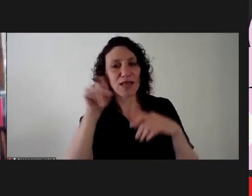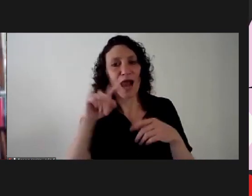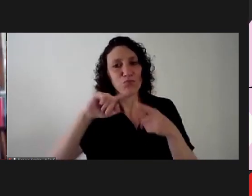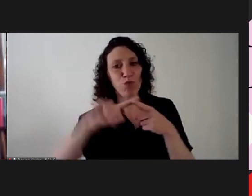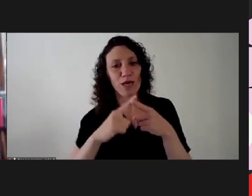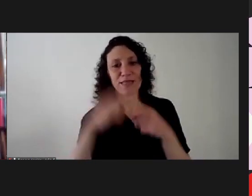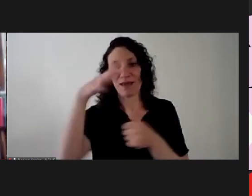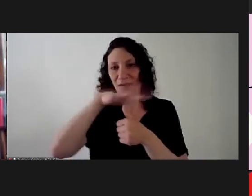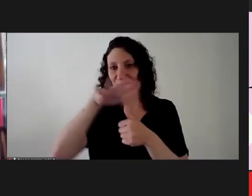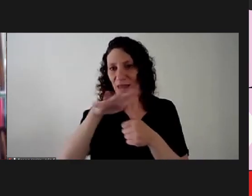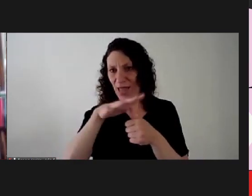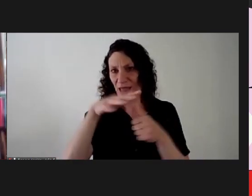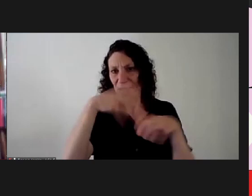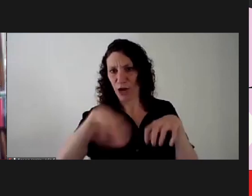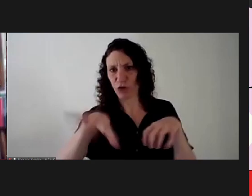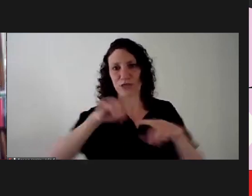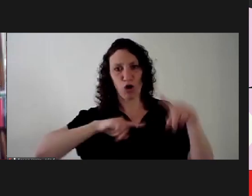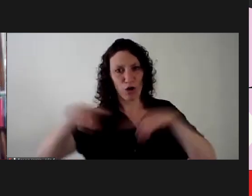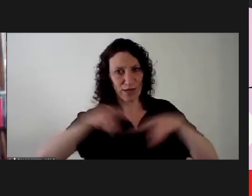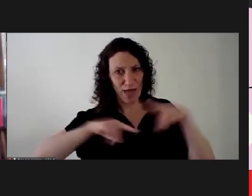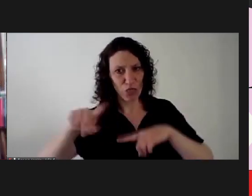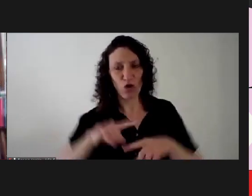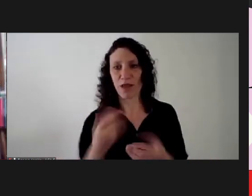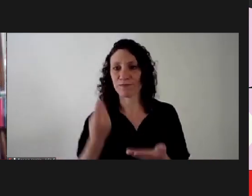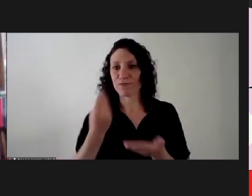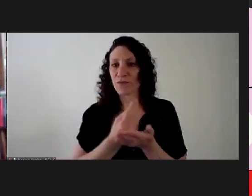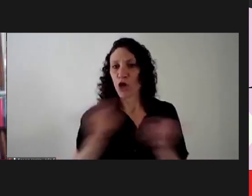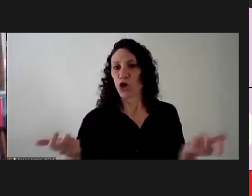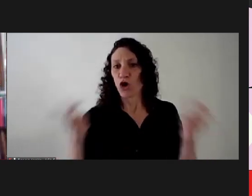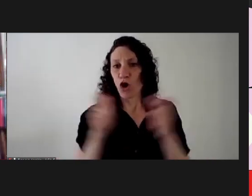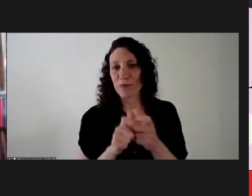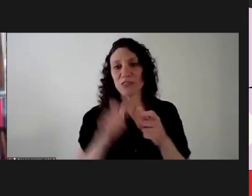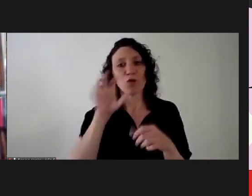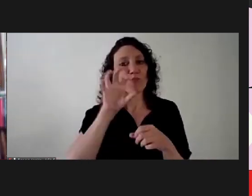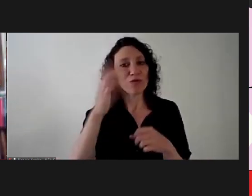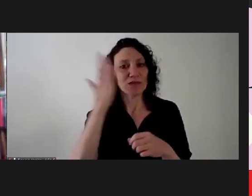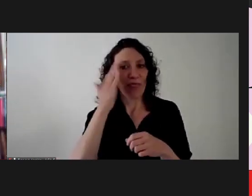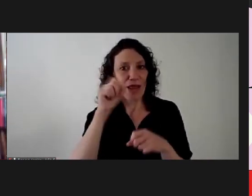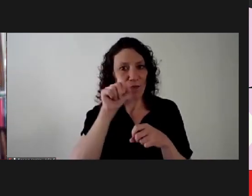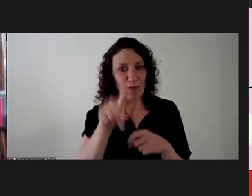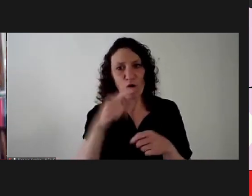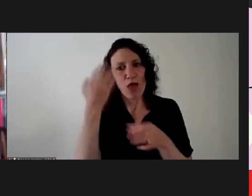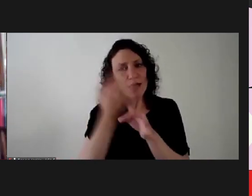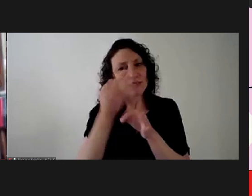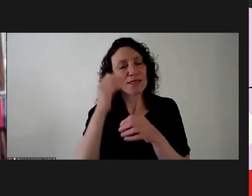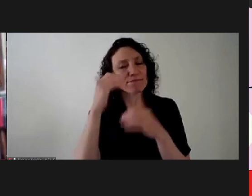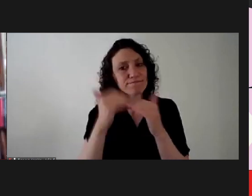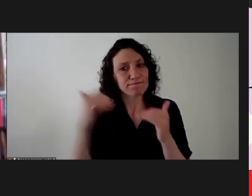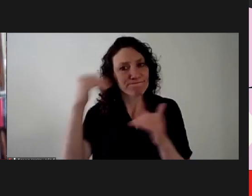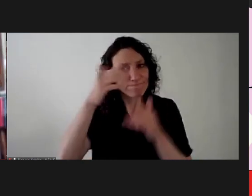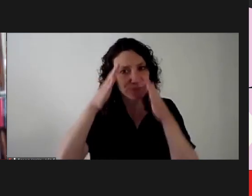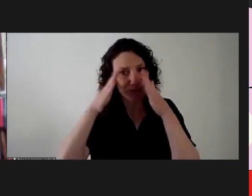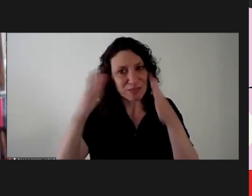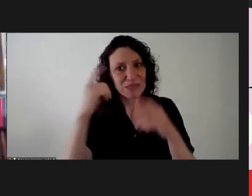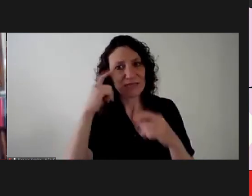the central policy unit of for gender of the unc she's a commissioner at the provisional commission for memory